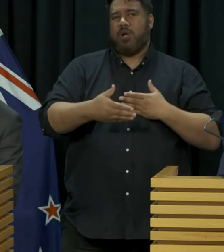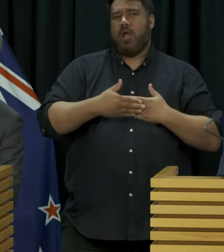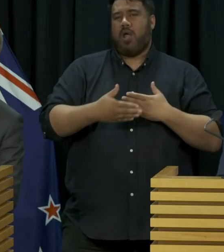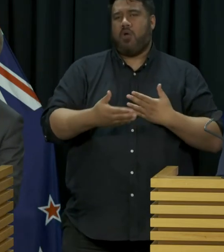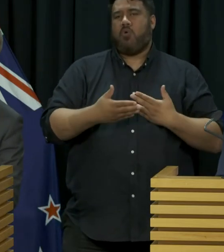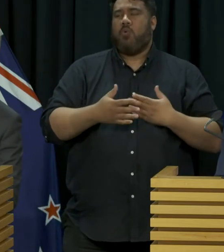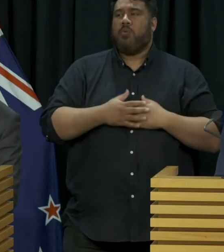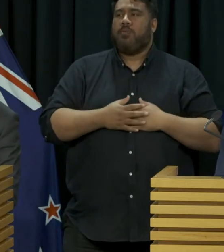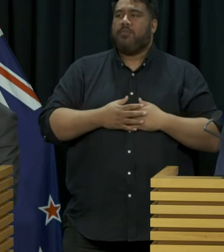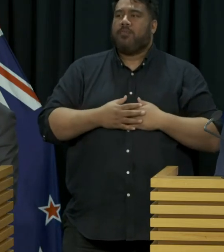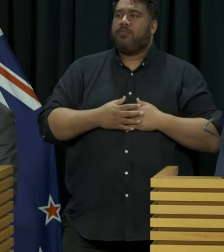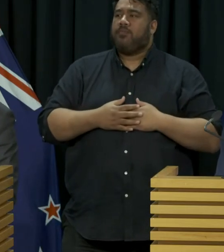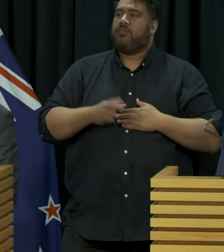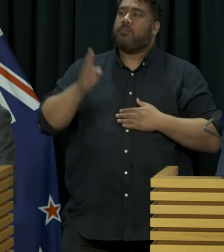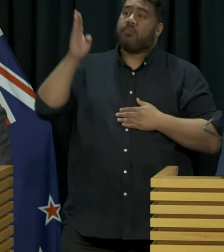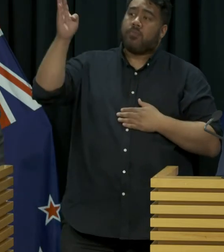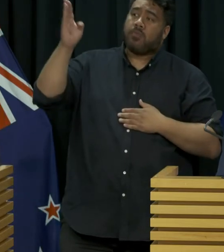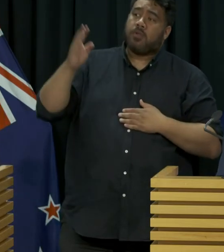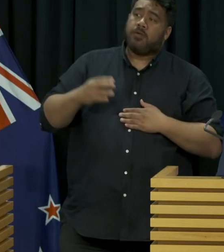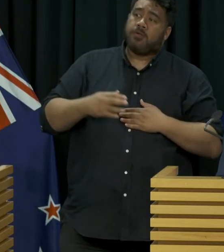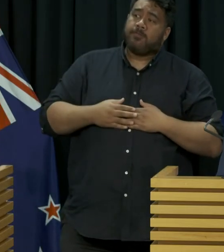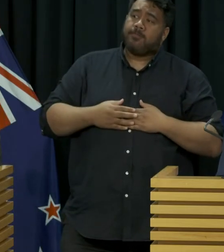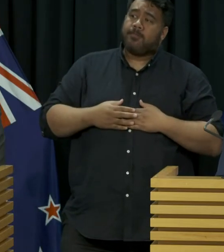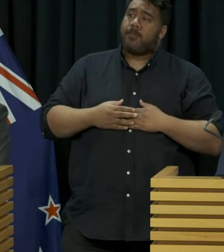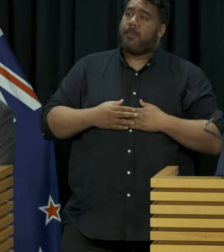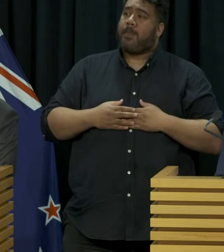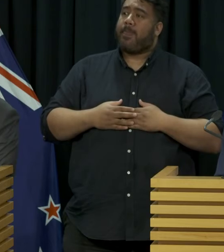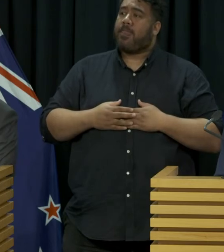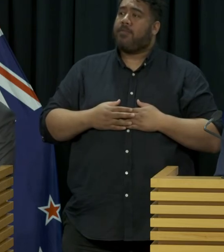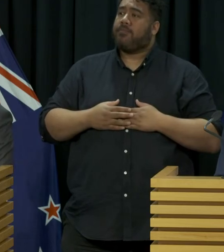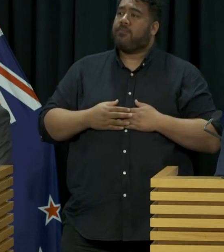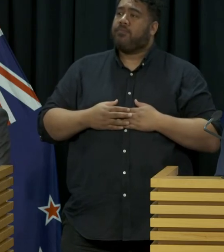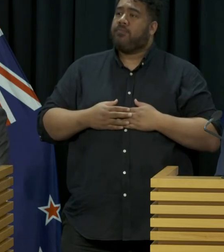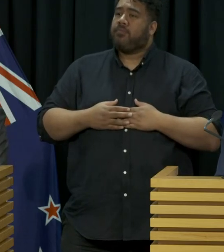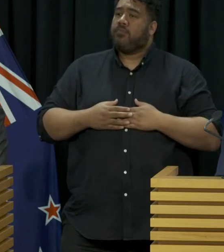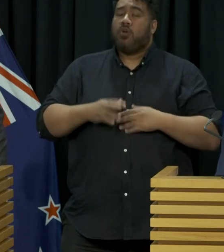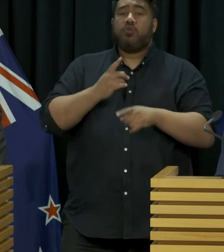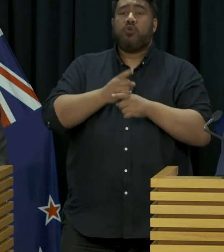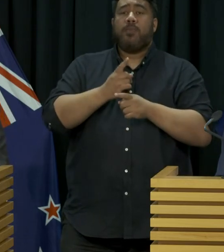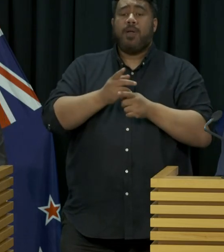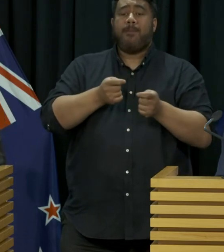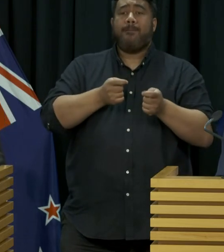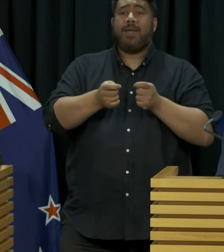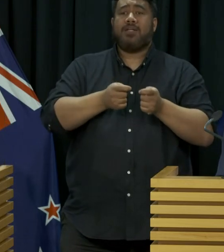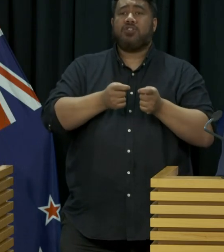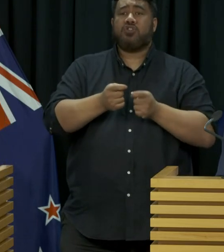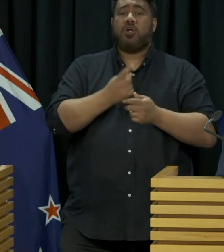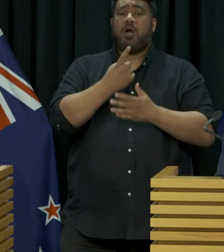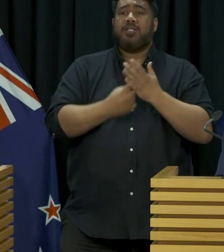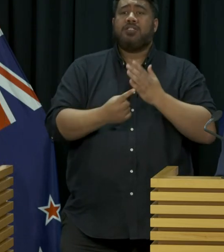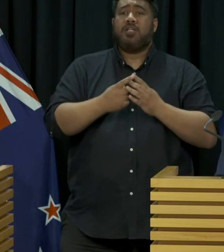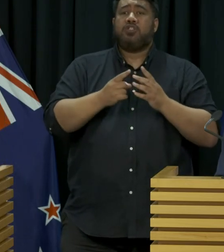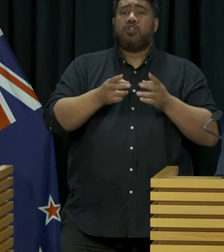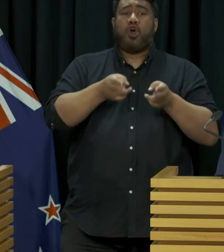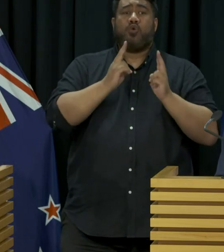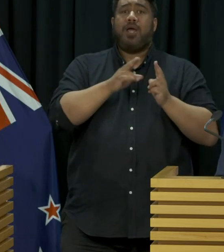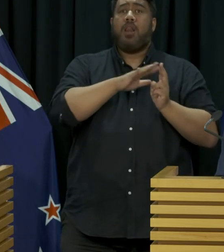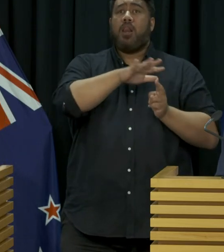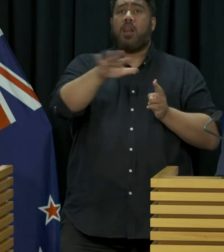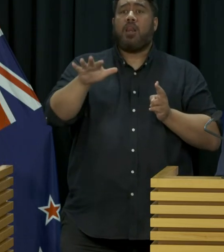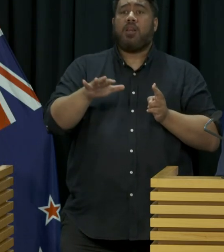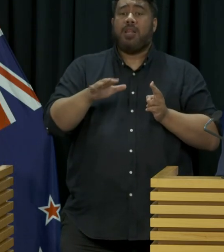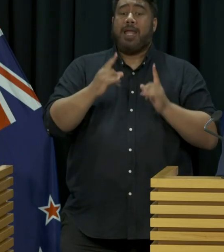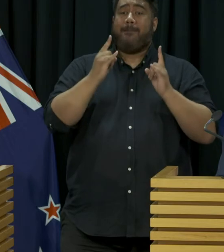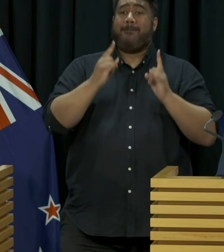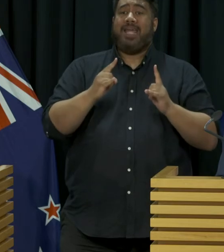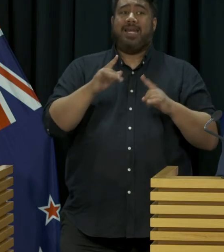many empty beds do we have in managed isolation? I might have those numbers here. I've